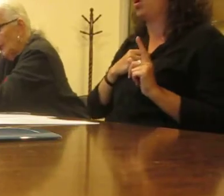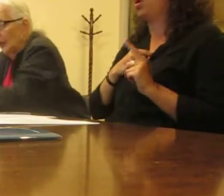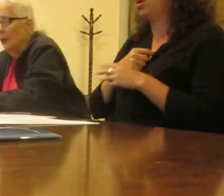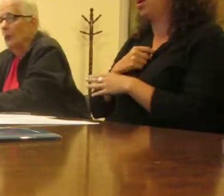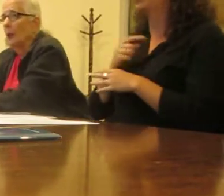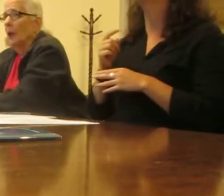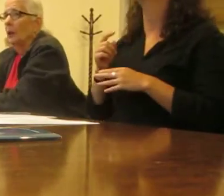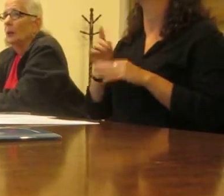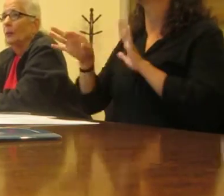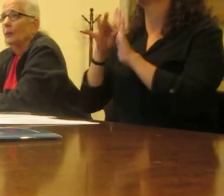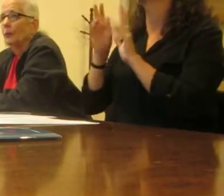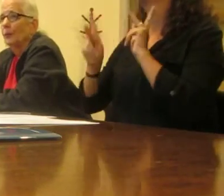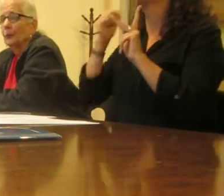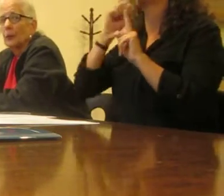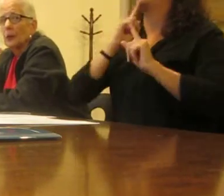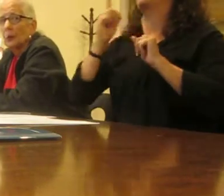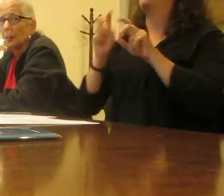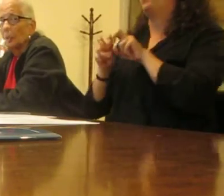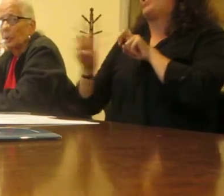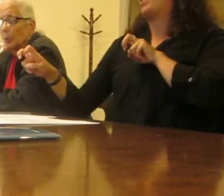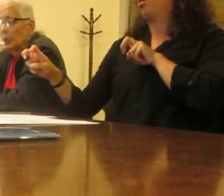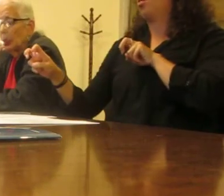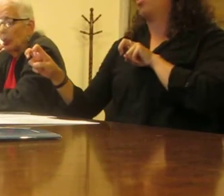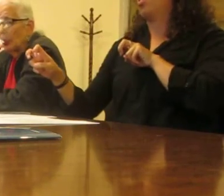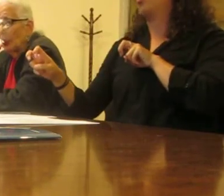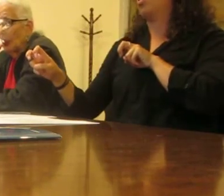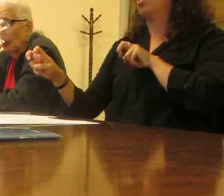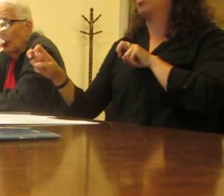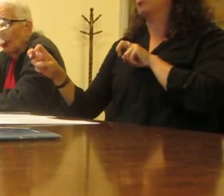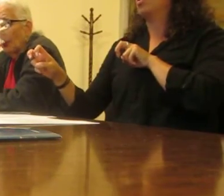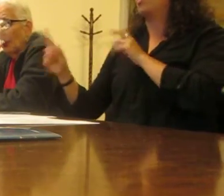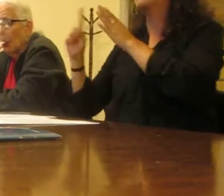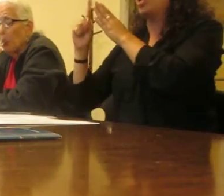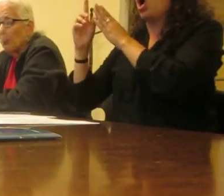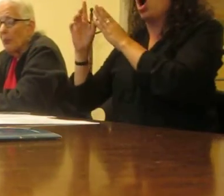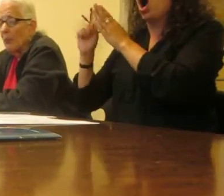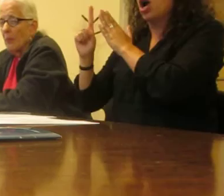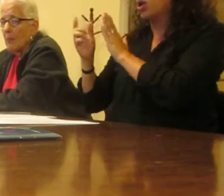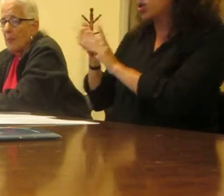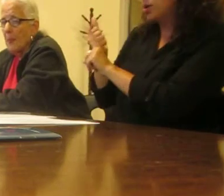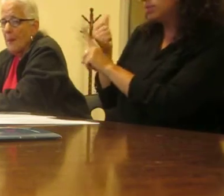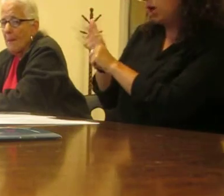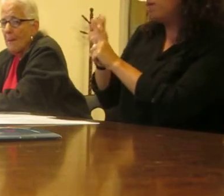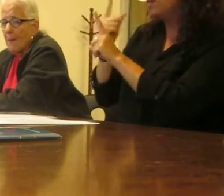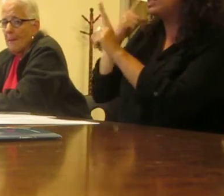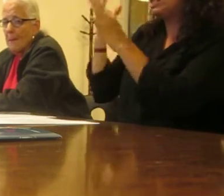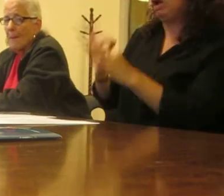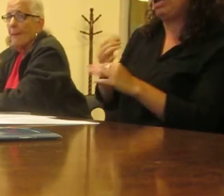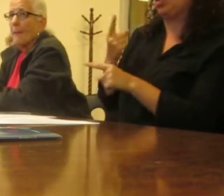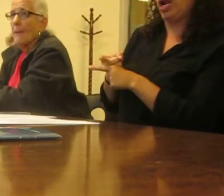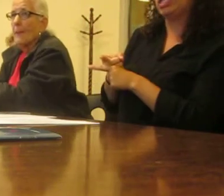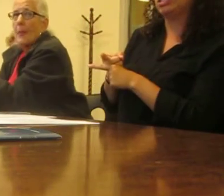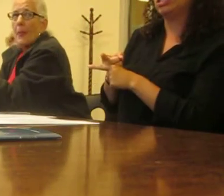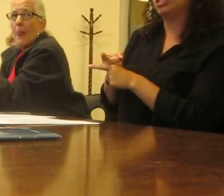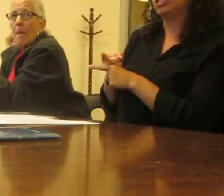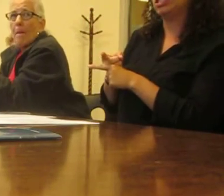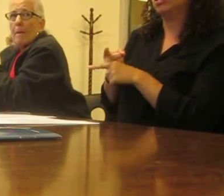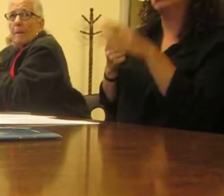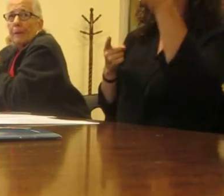the interview panel. The auditor makes the decision. Okay. Is that right? So that's where the auditor could come in and make the